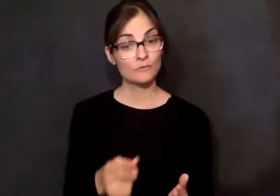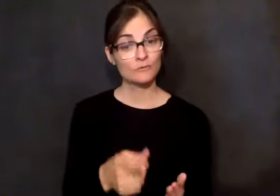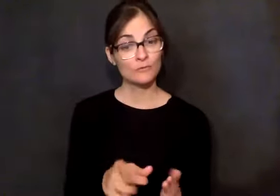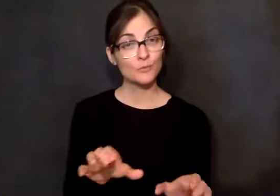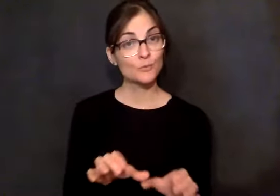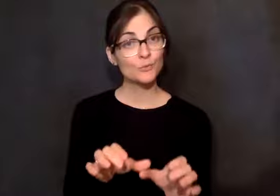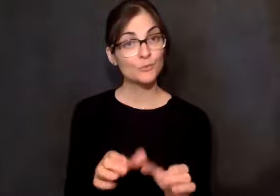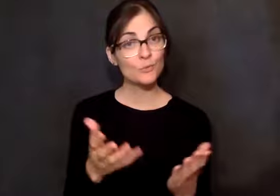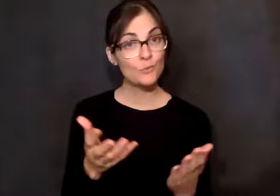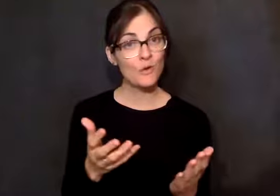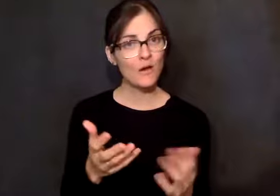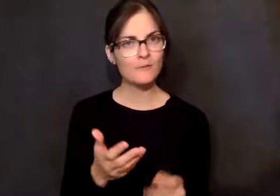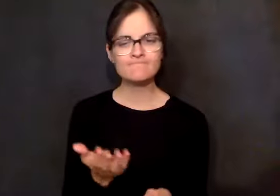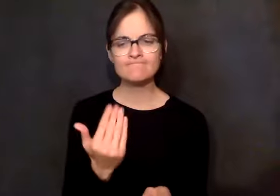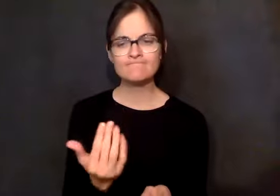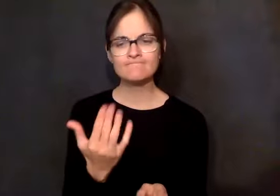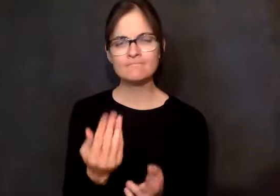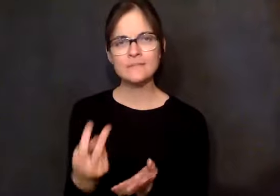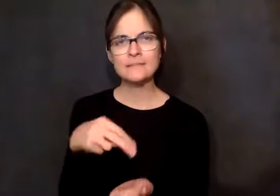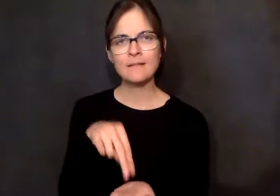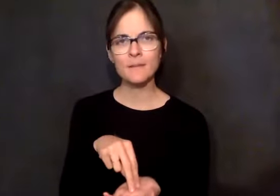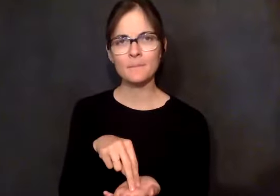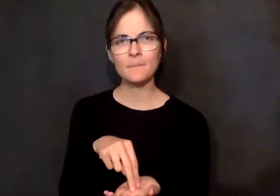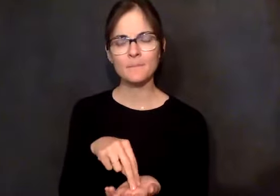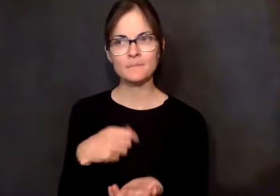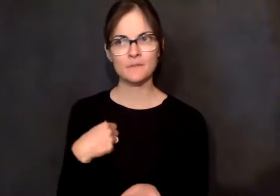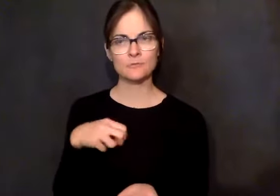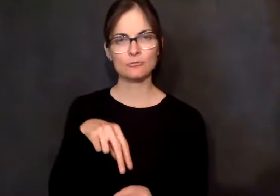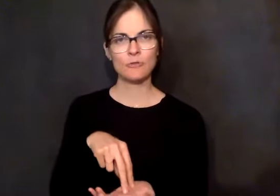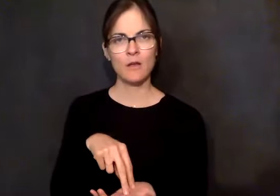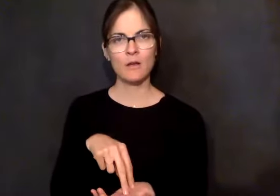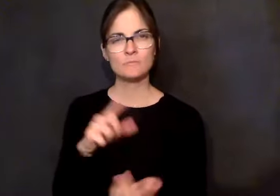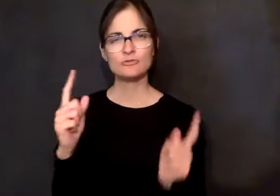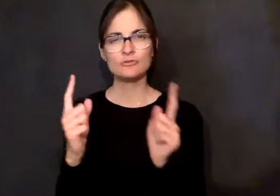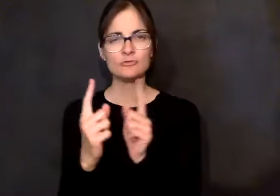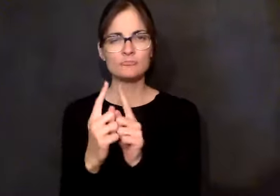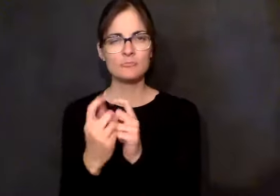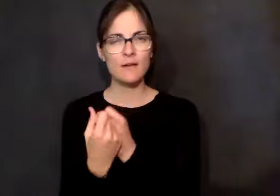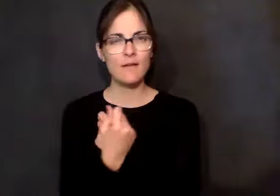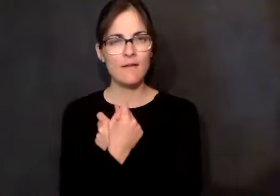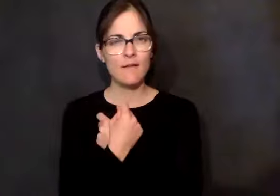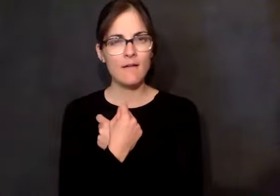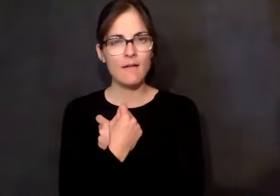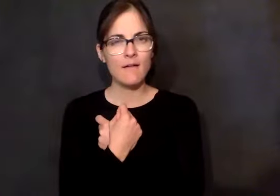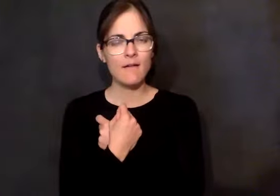And she hugged me. And she said, I am so sorry that that happened to you.